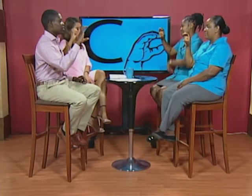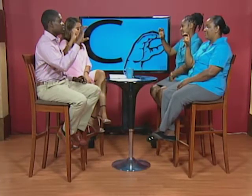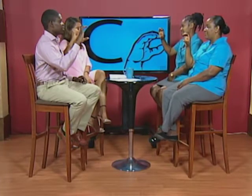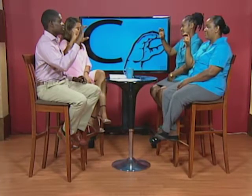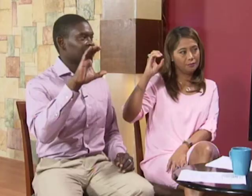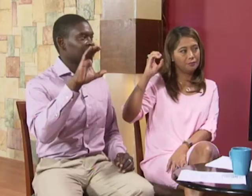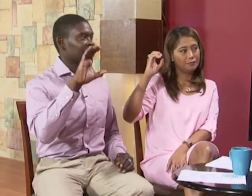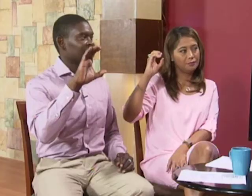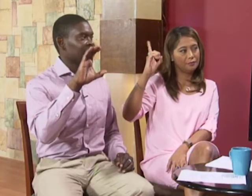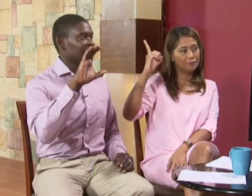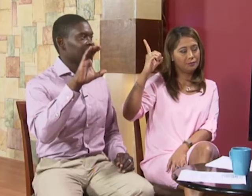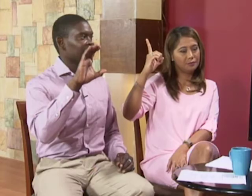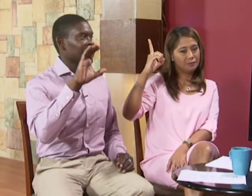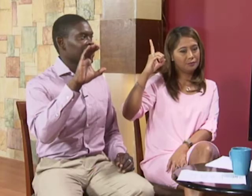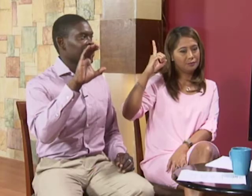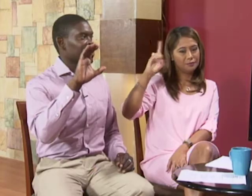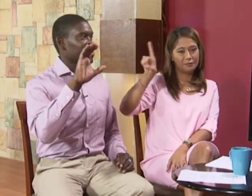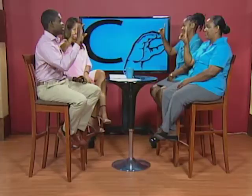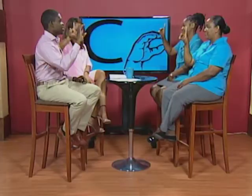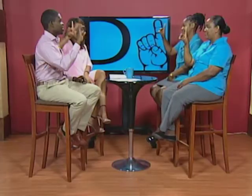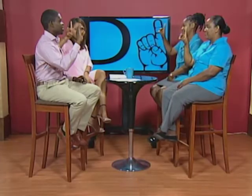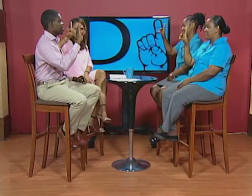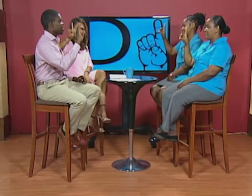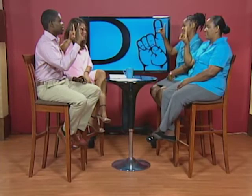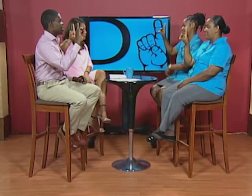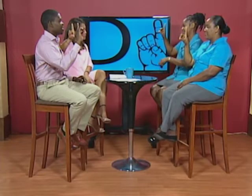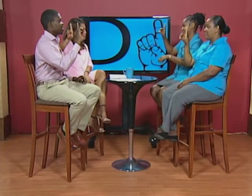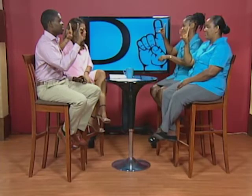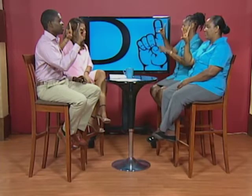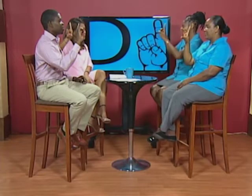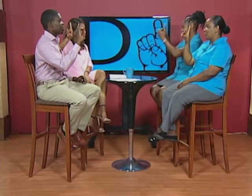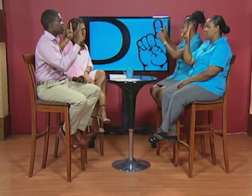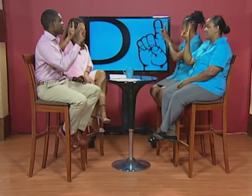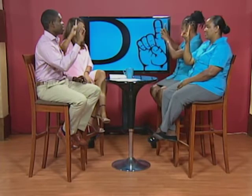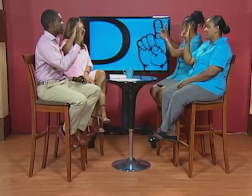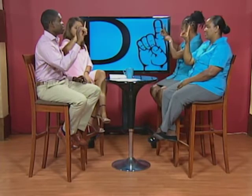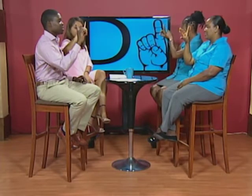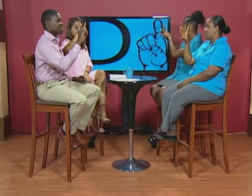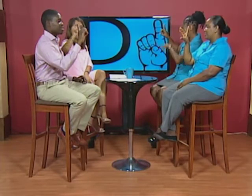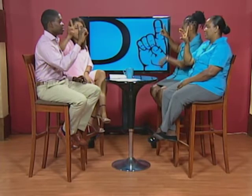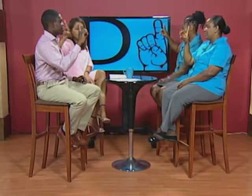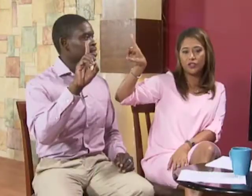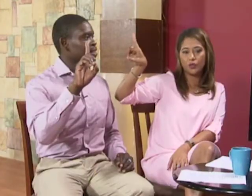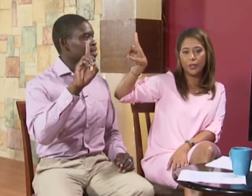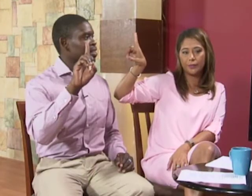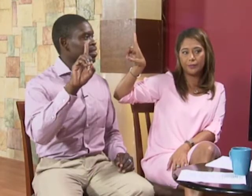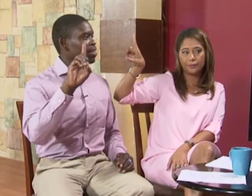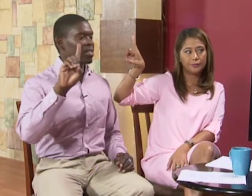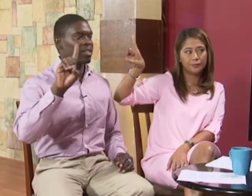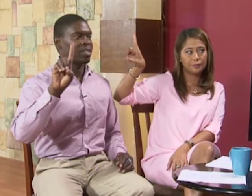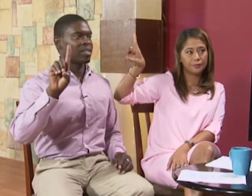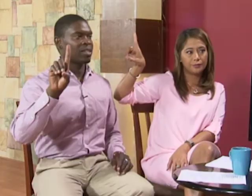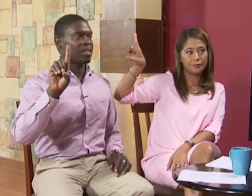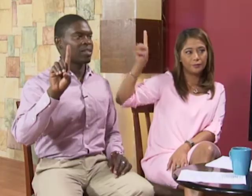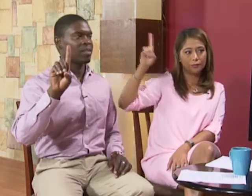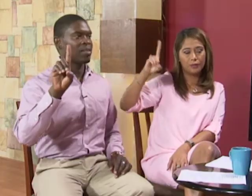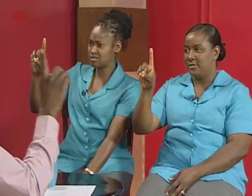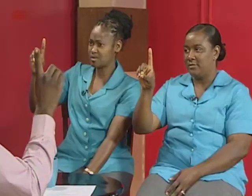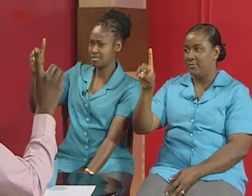okay then d yep close would you do it this way or this way you could do it this way with